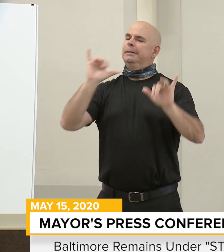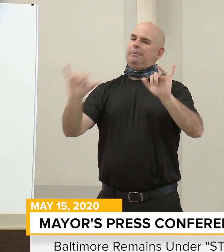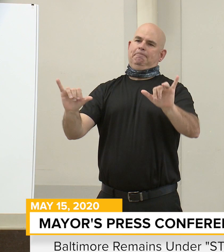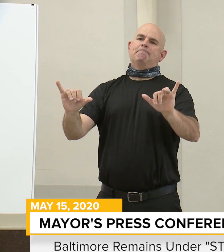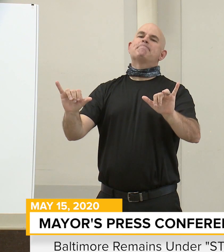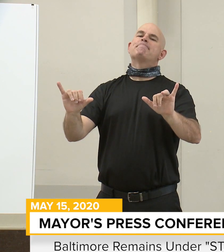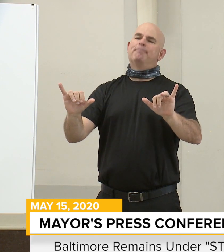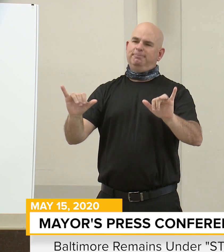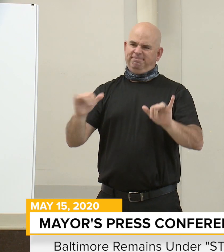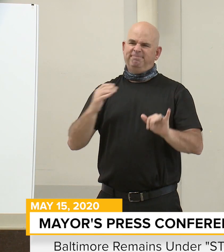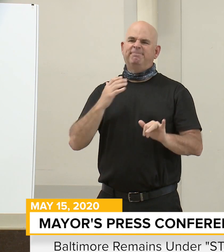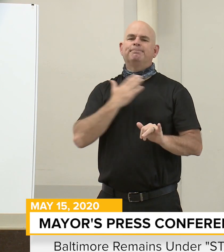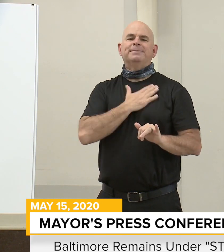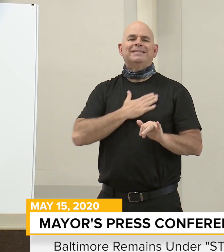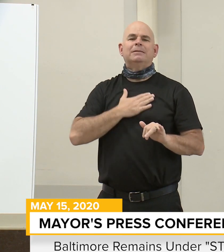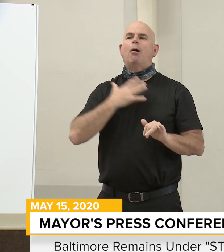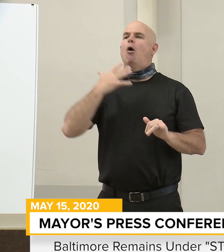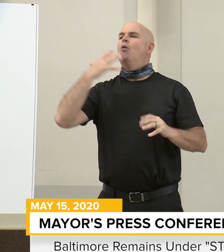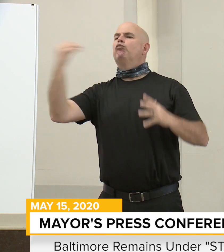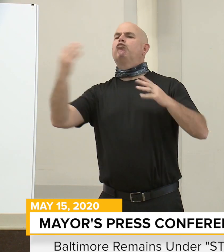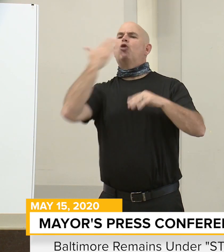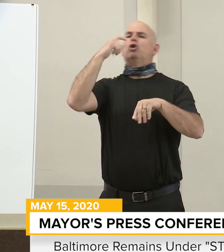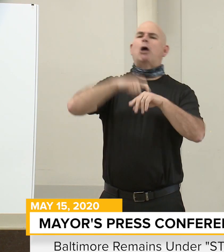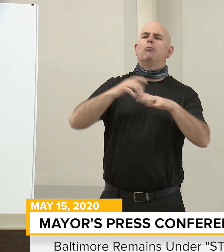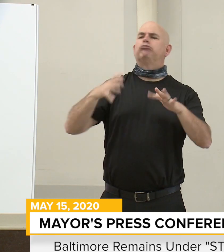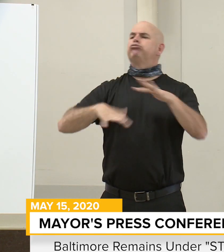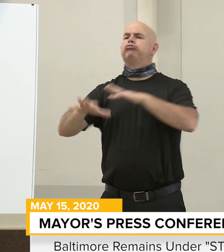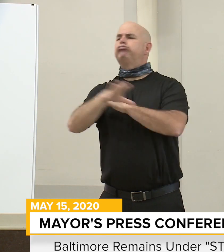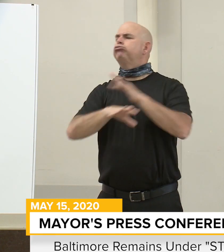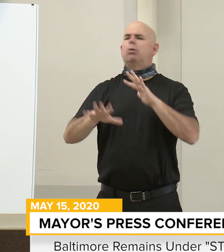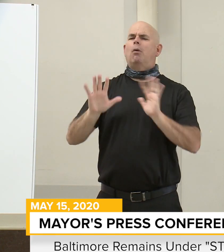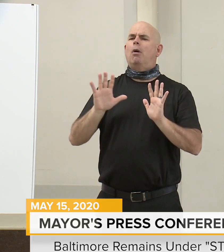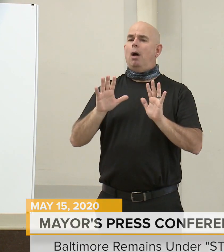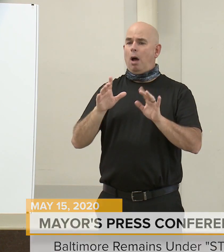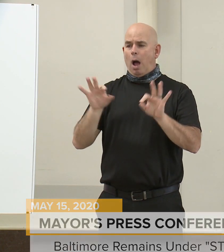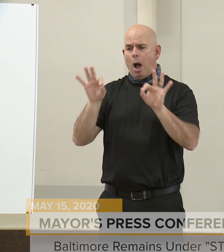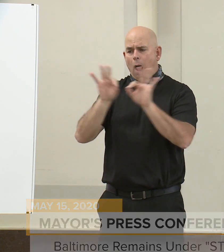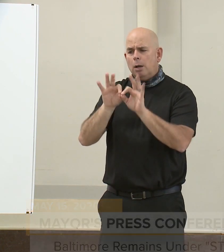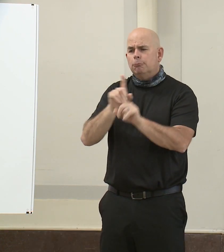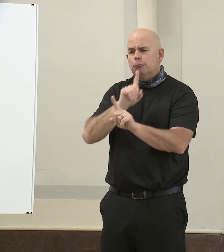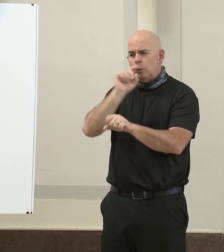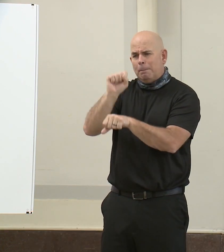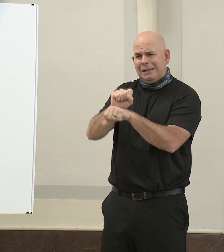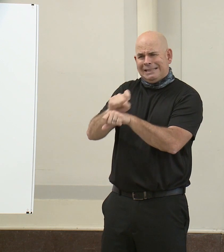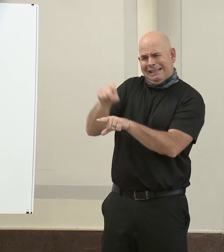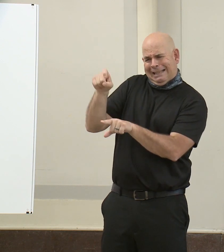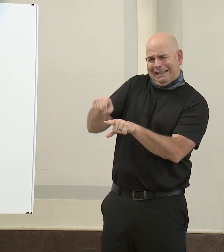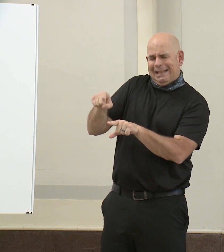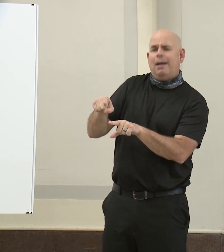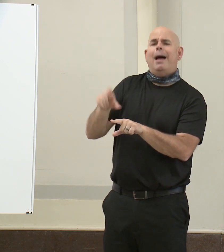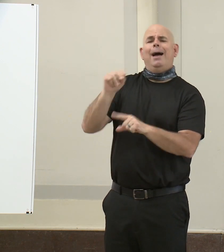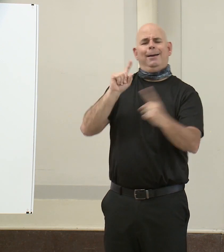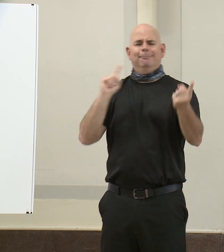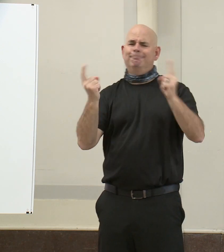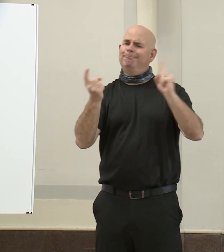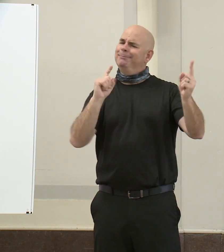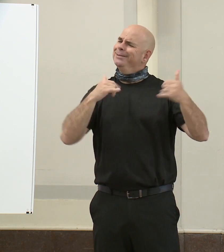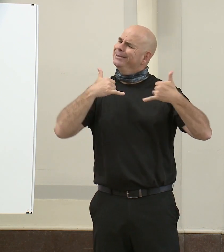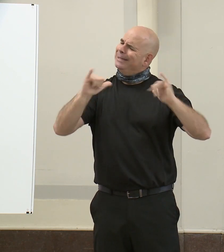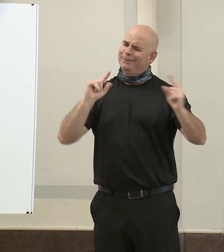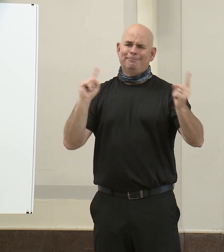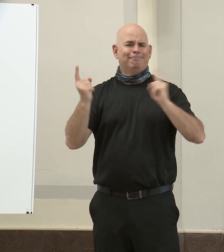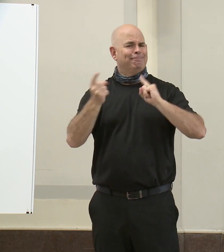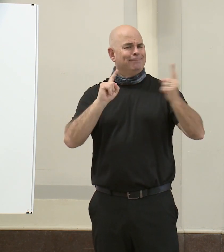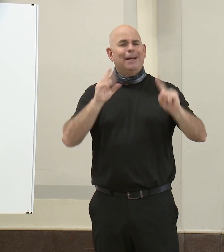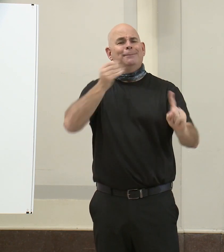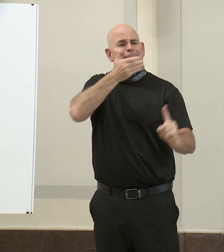home except for an essential reason. Please practice social distancing from others when you're out, and wear a face cloth covering when